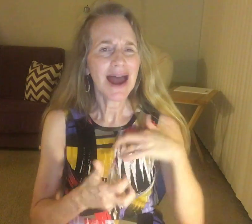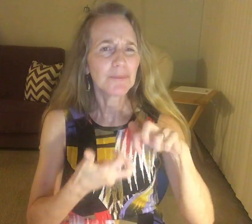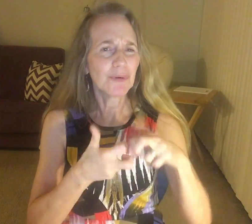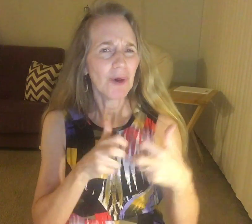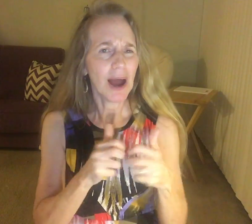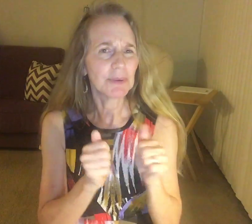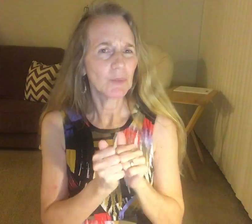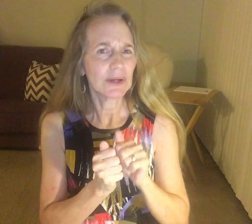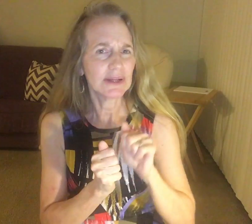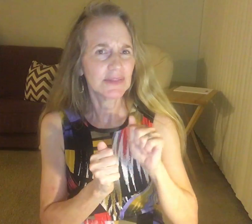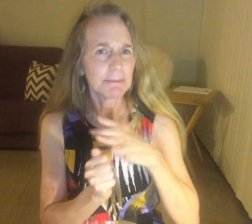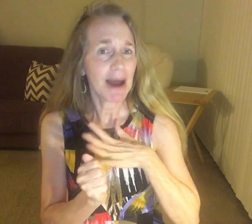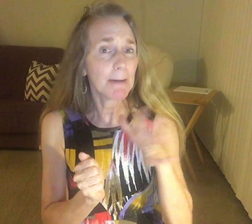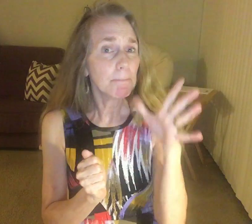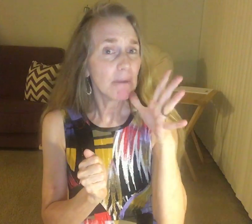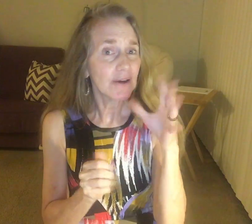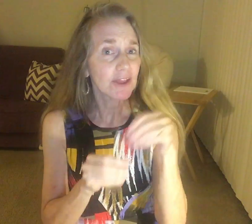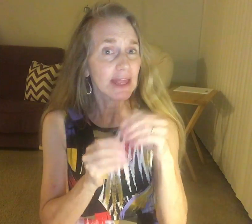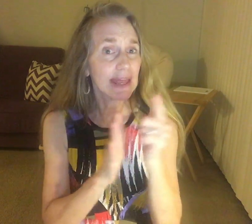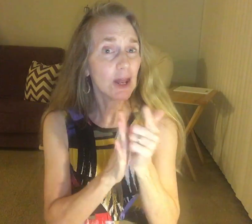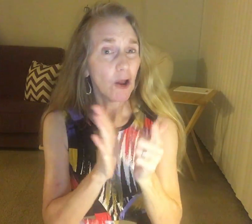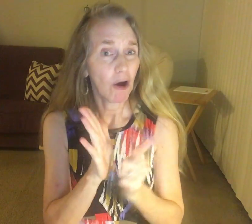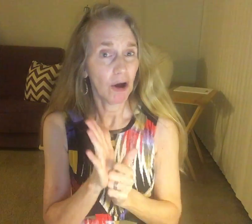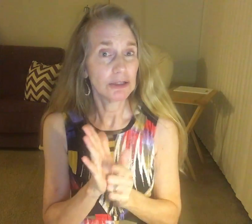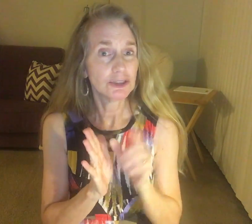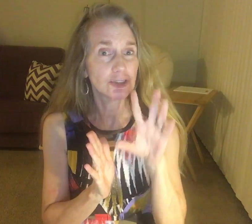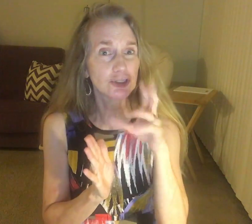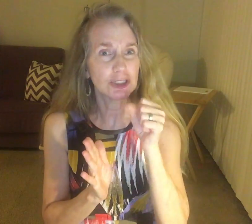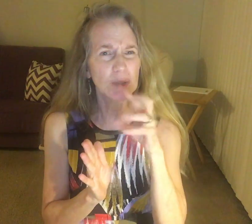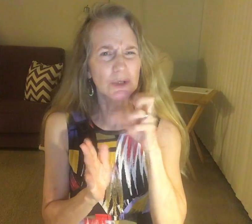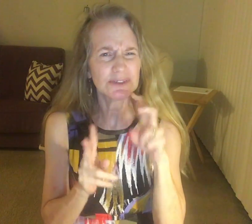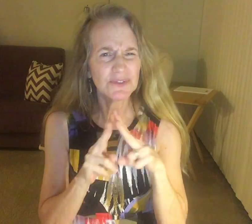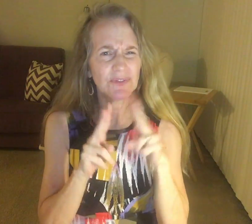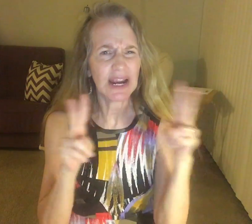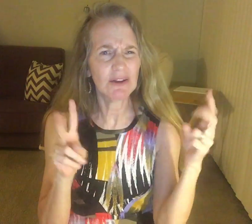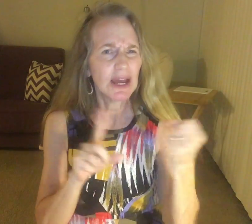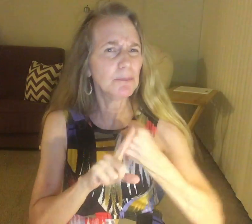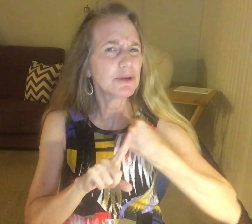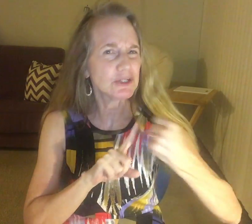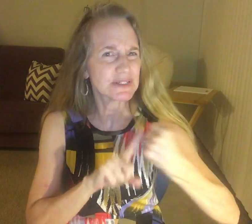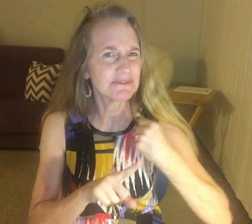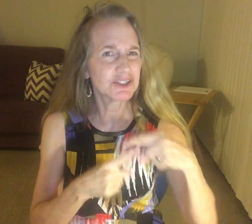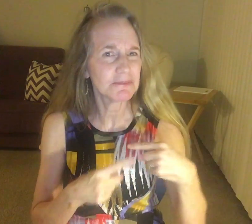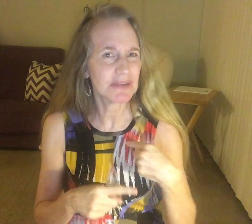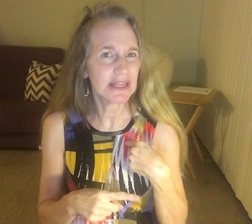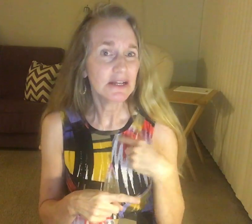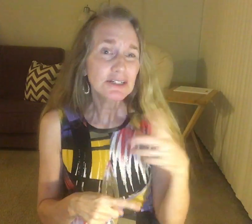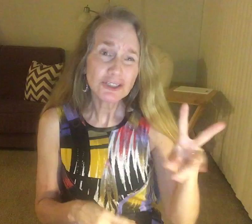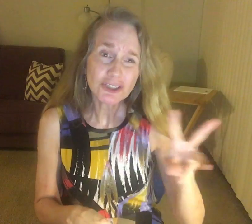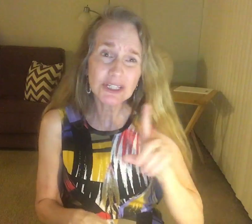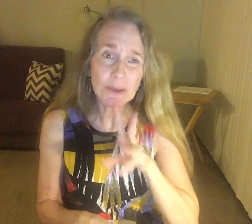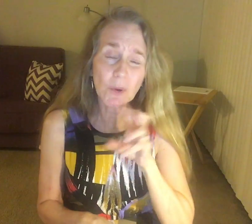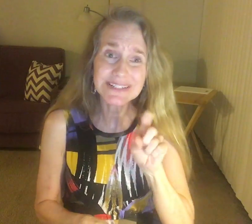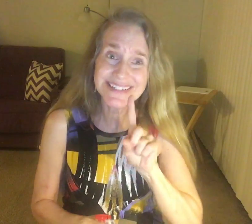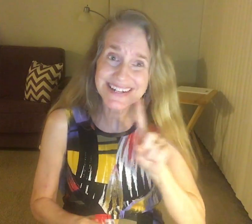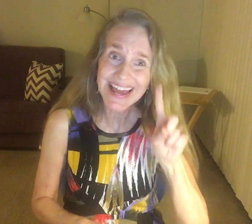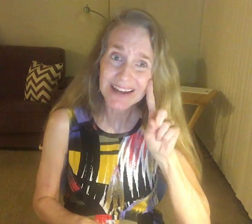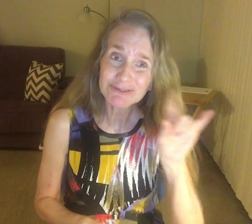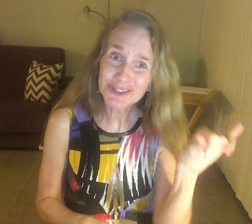I probably read to my mother, know, she was very abusive to me. She was deaf